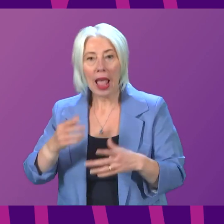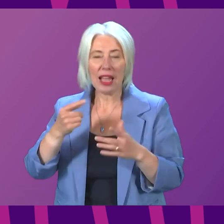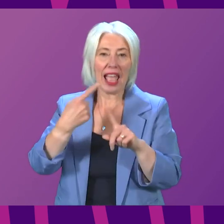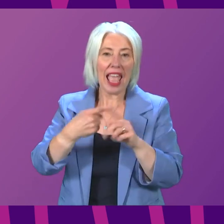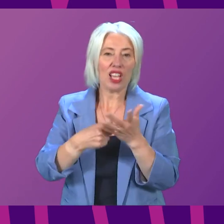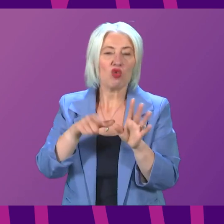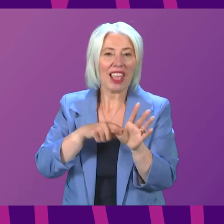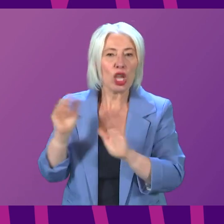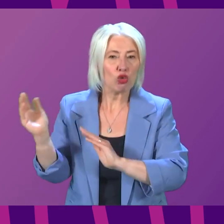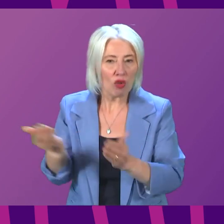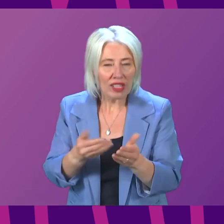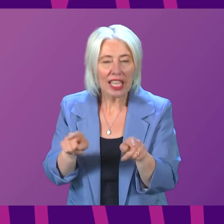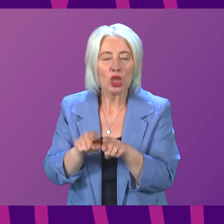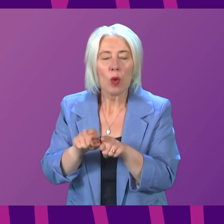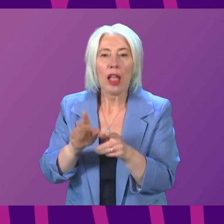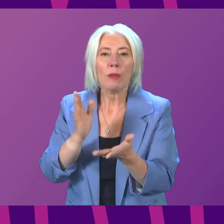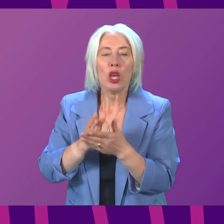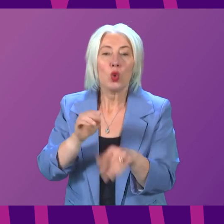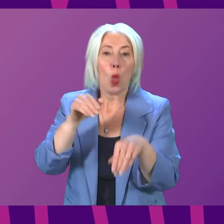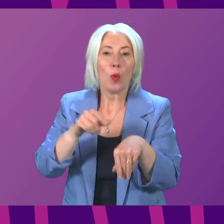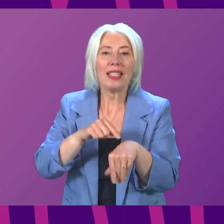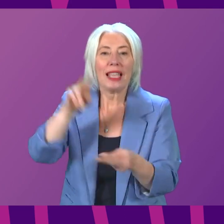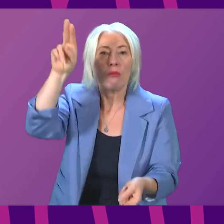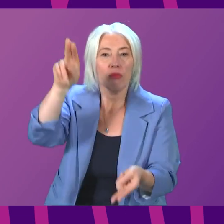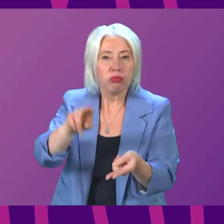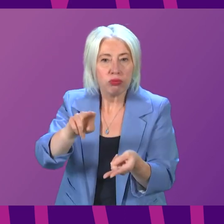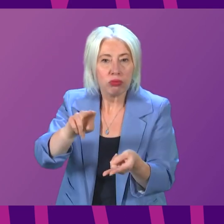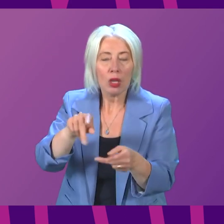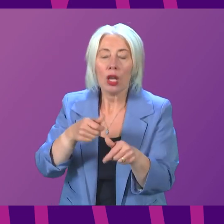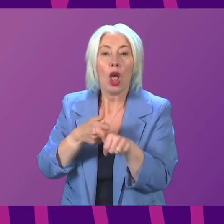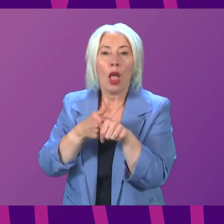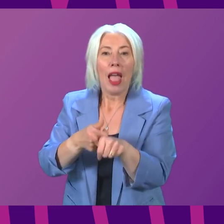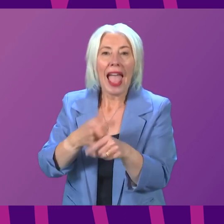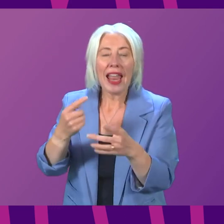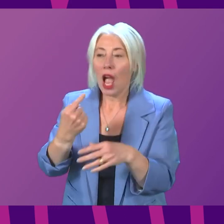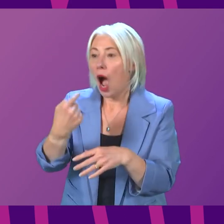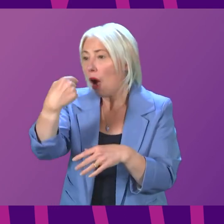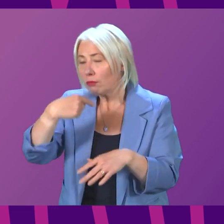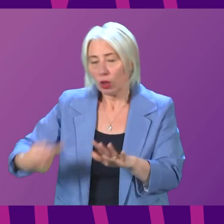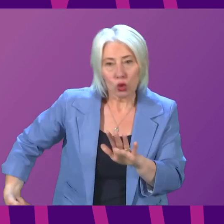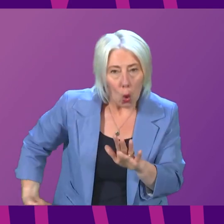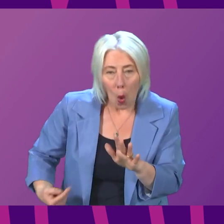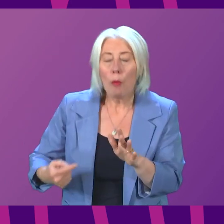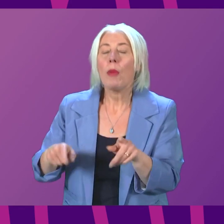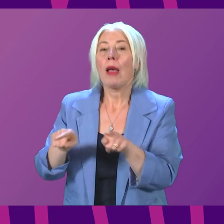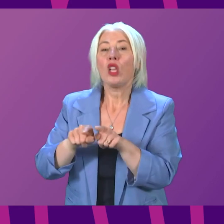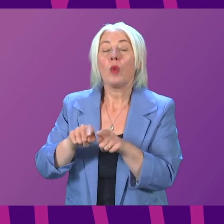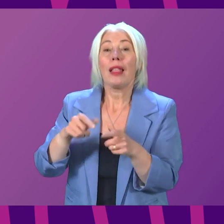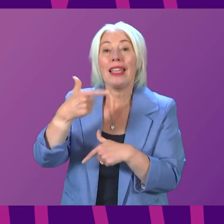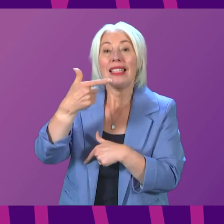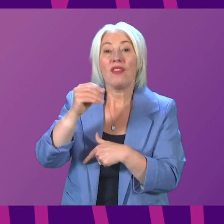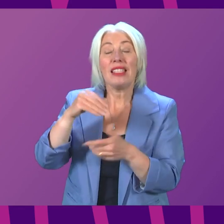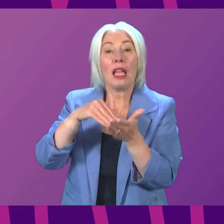bring those waiting times down. So, for example, to specifically support scope-based diagnostics, we have published a £70 million